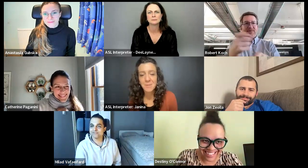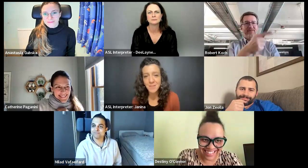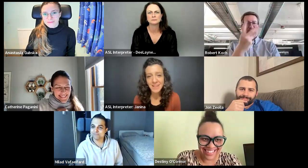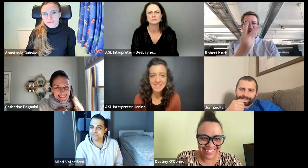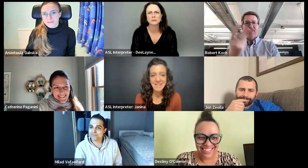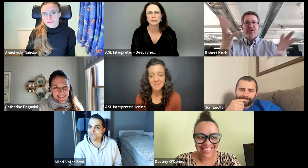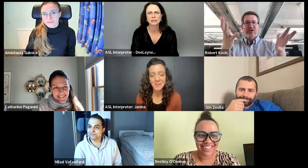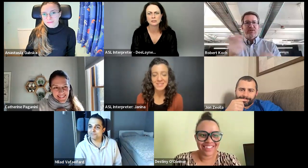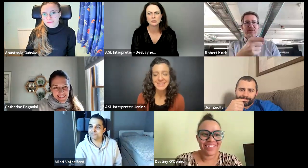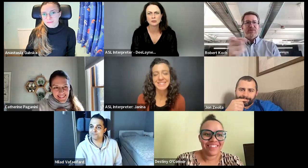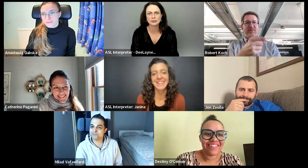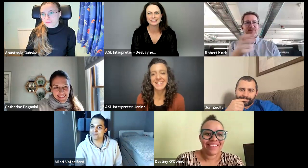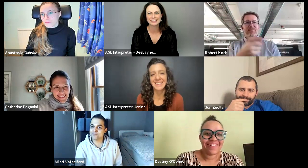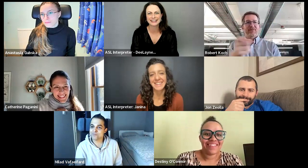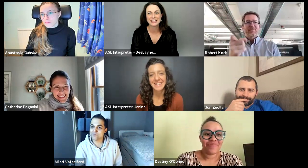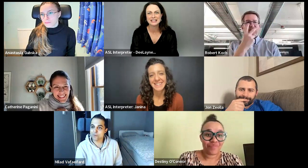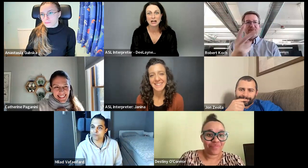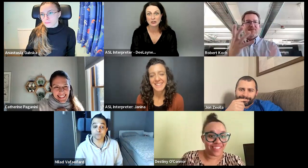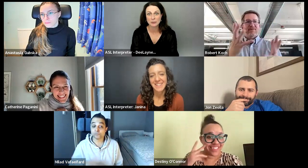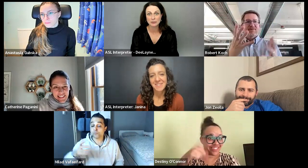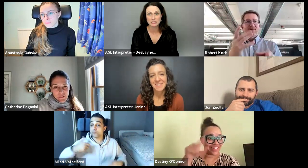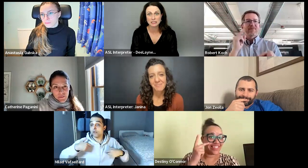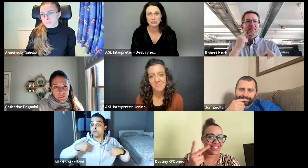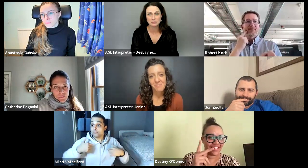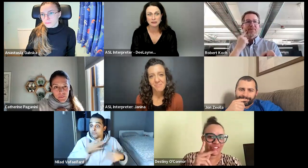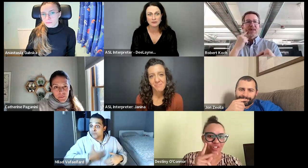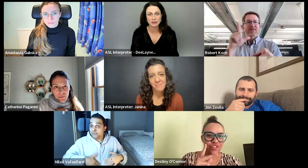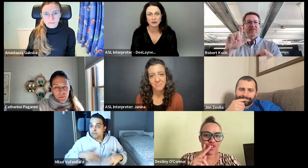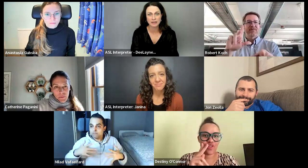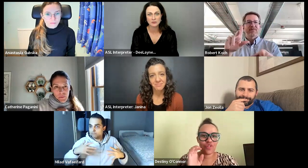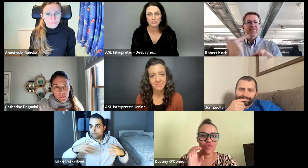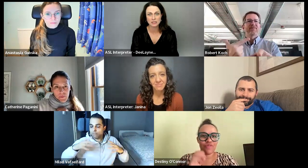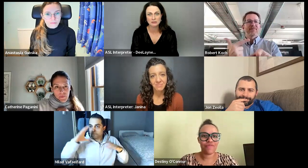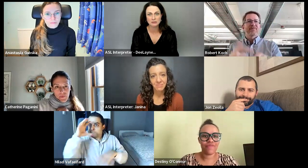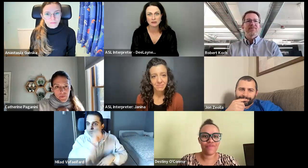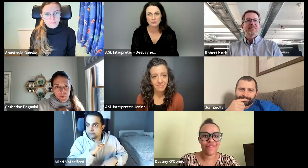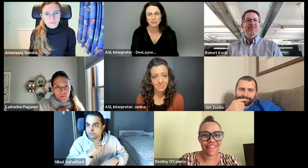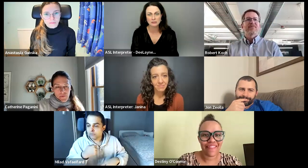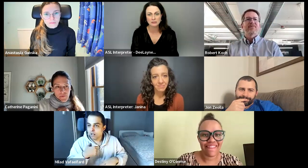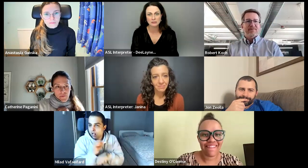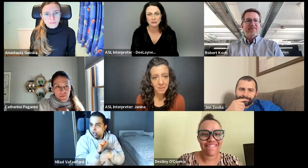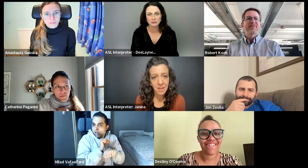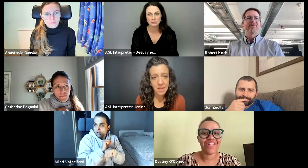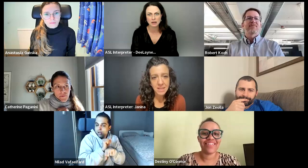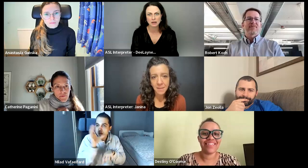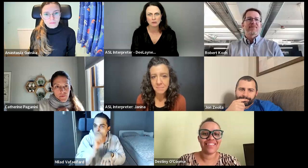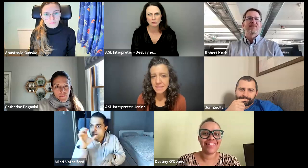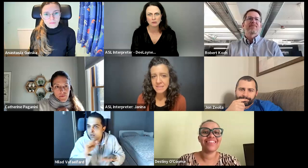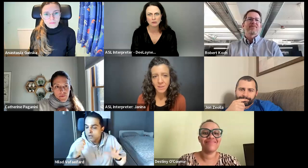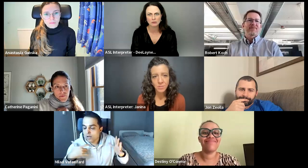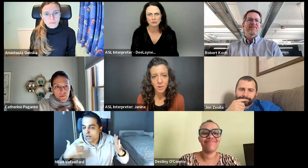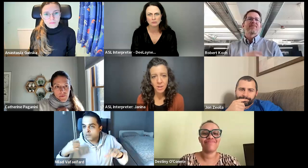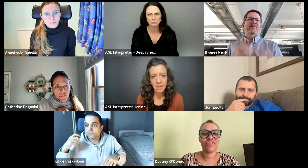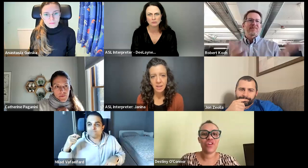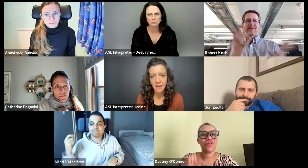And I'm nervous. Yes. I'm nervous. Yeah. Are you able to see everything all right? Have you seen everything? Malad said, I